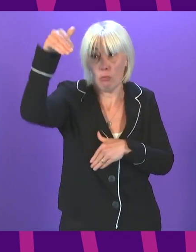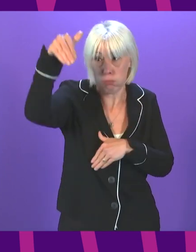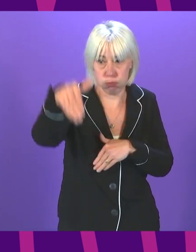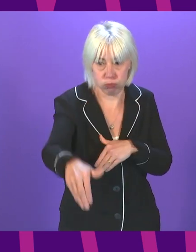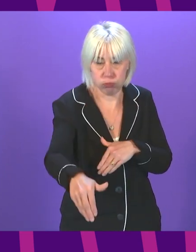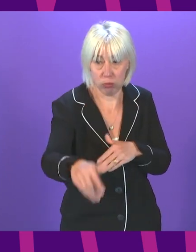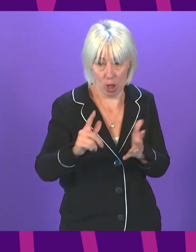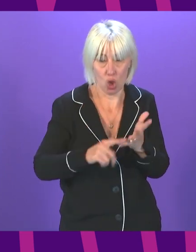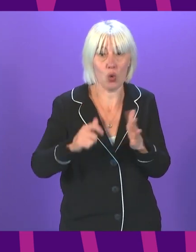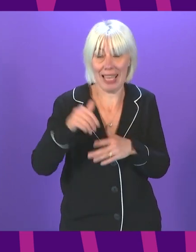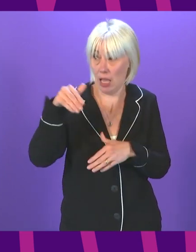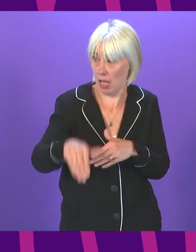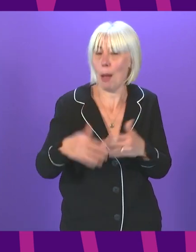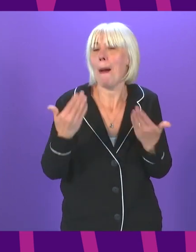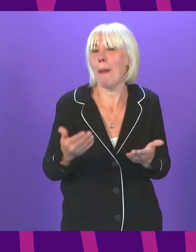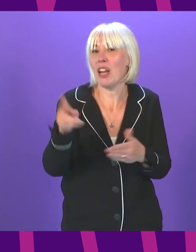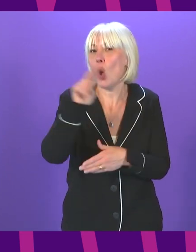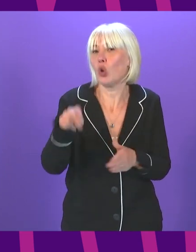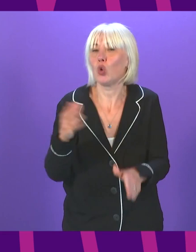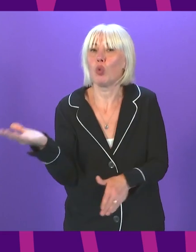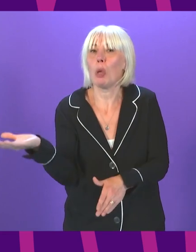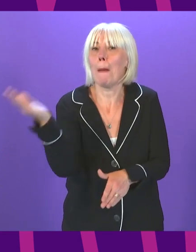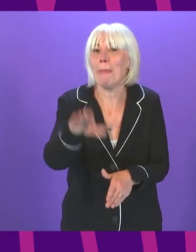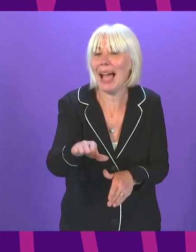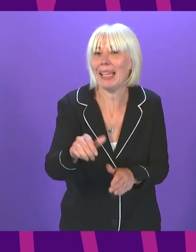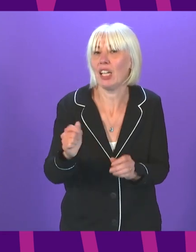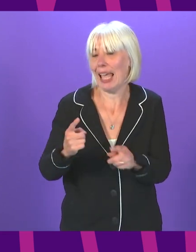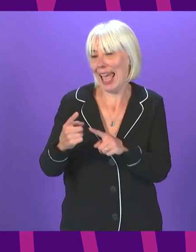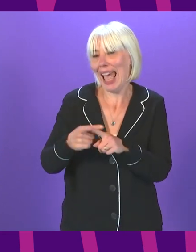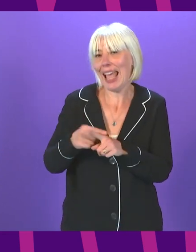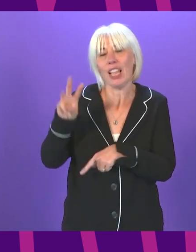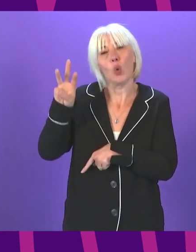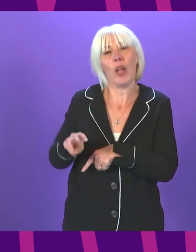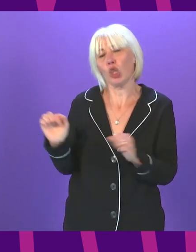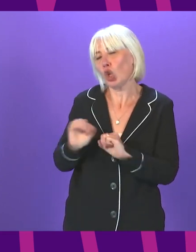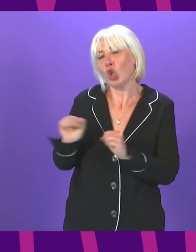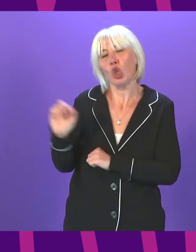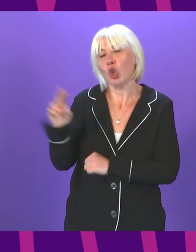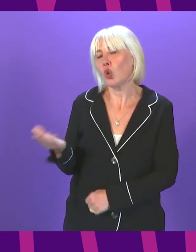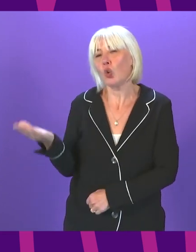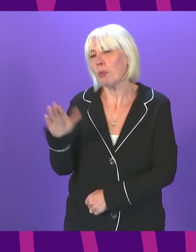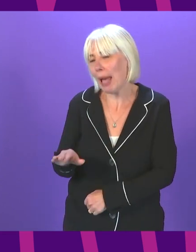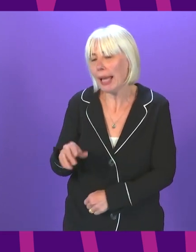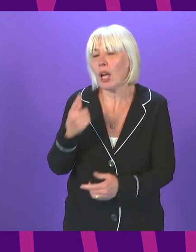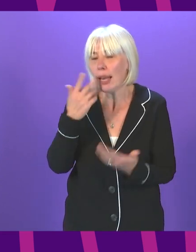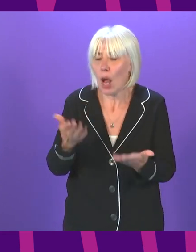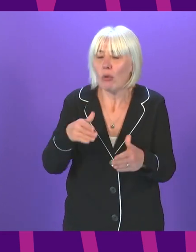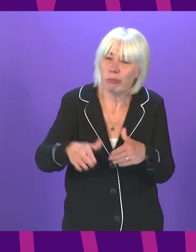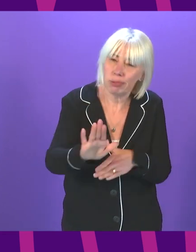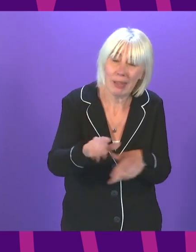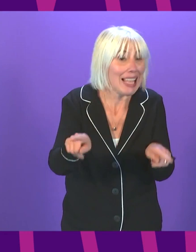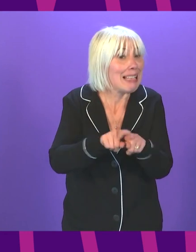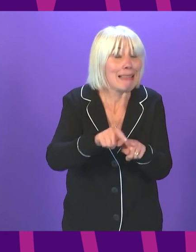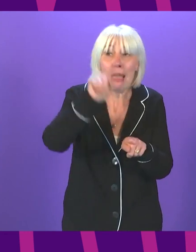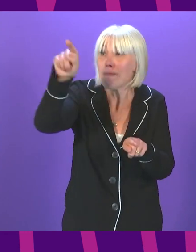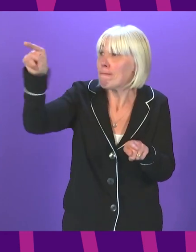levels in the UK. Our schools have gone back ahead of other parts of the UK. So we're seeing a rise again. This is not different to what most other parts of the world